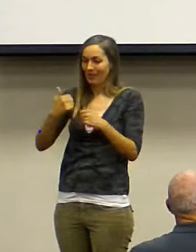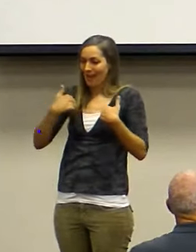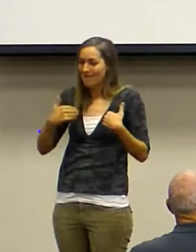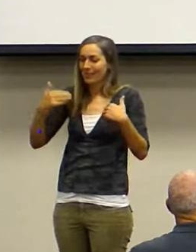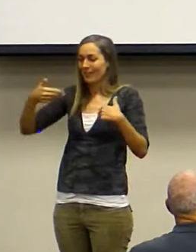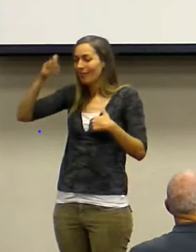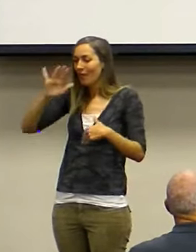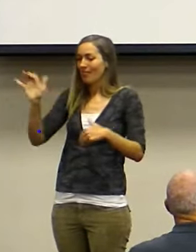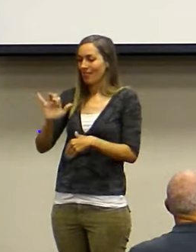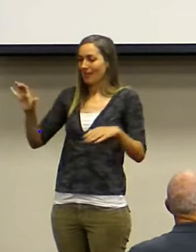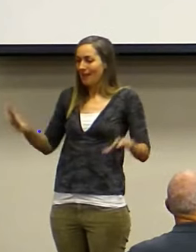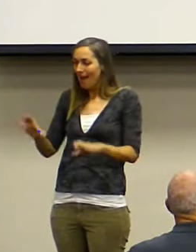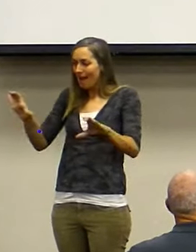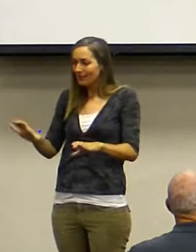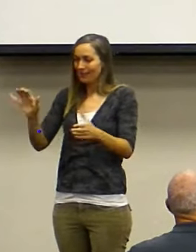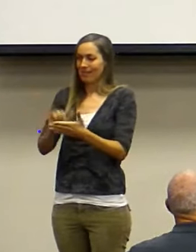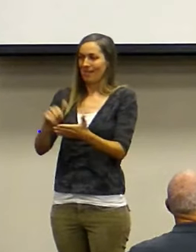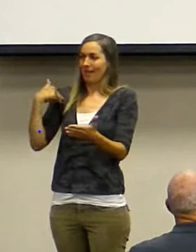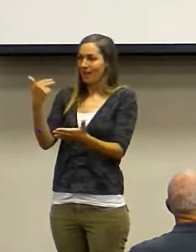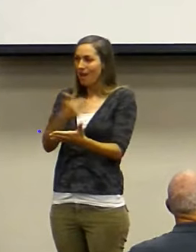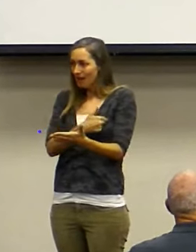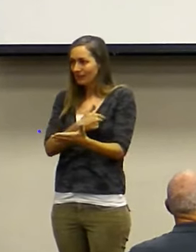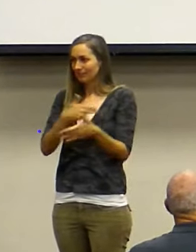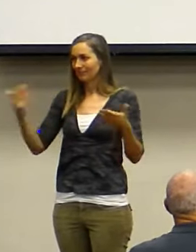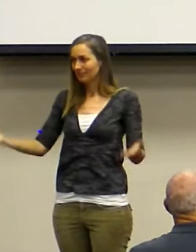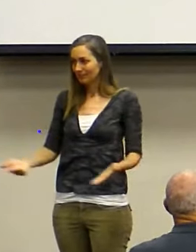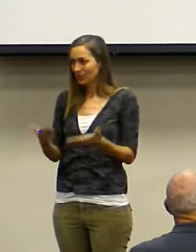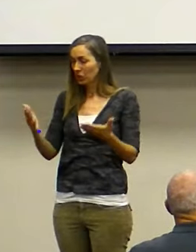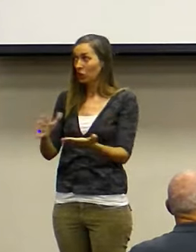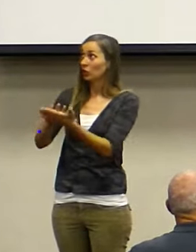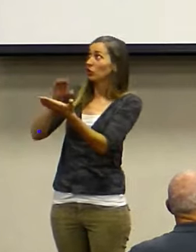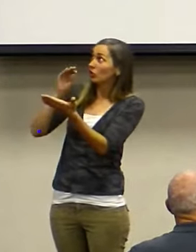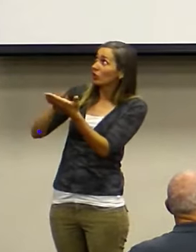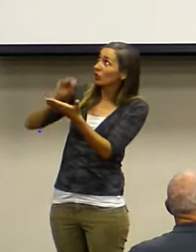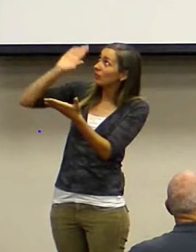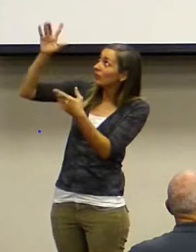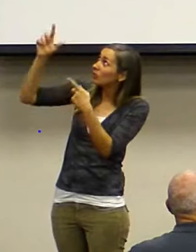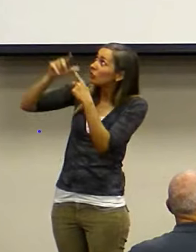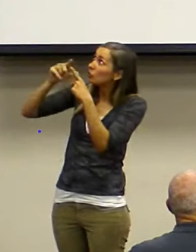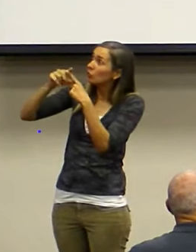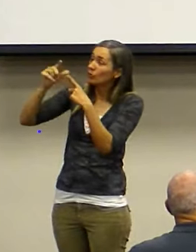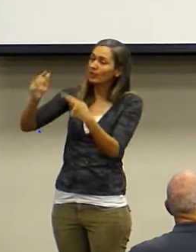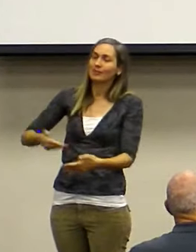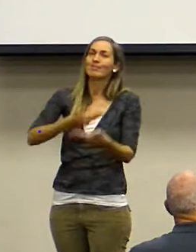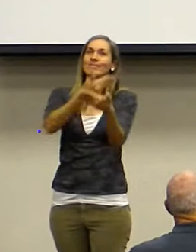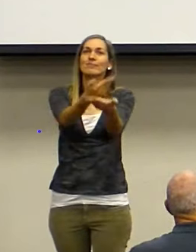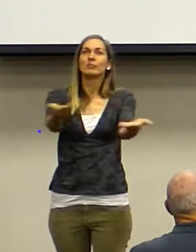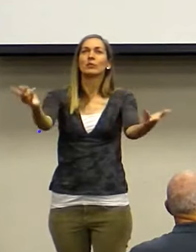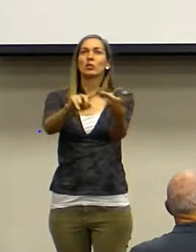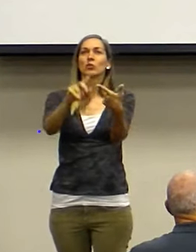actions, which is us being here to learn the word of God and to take it out into the world.